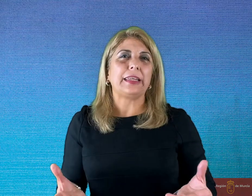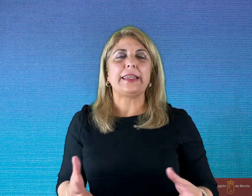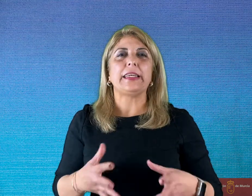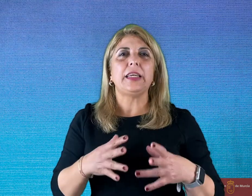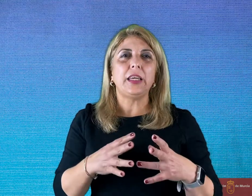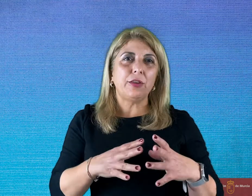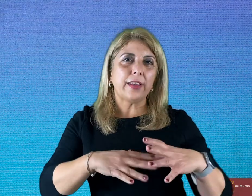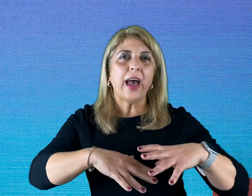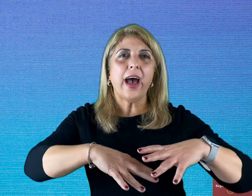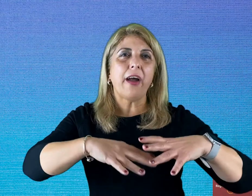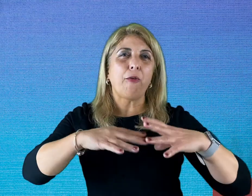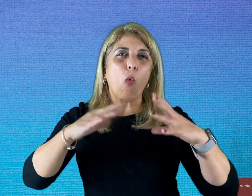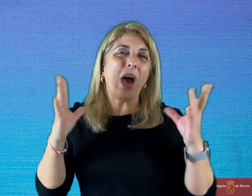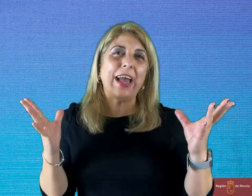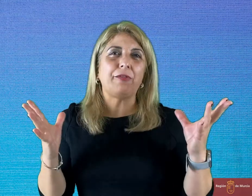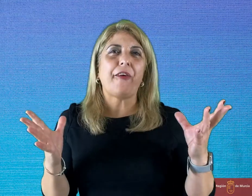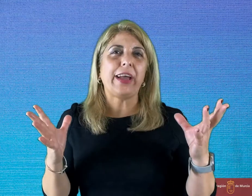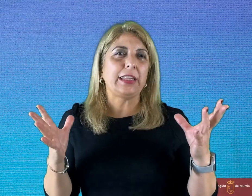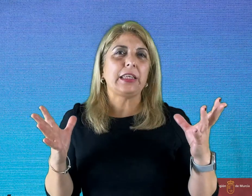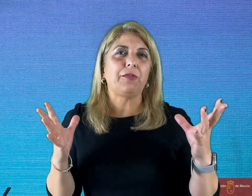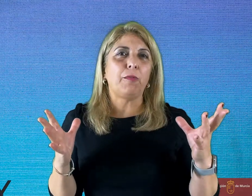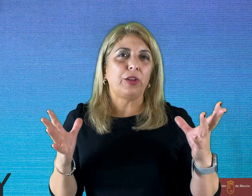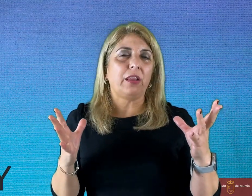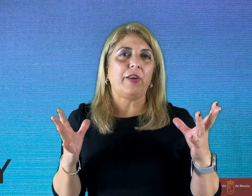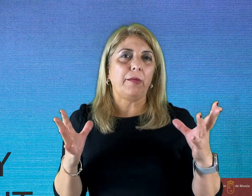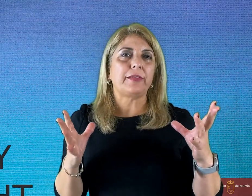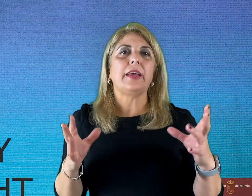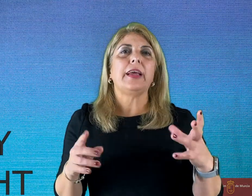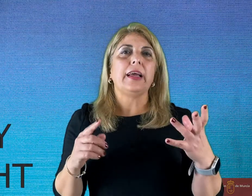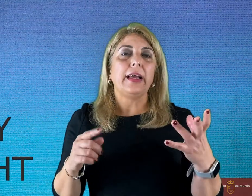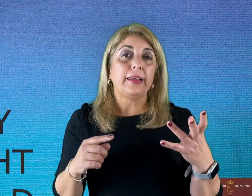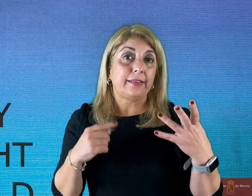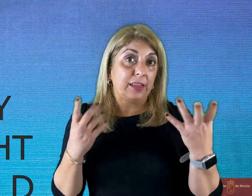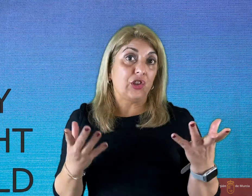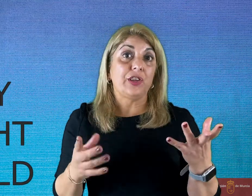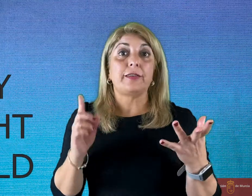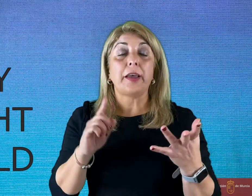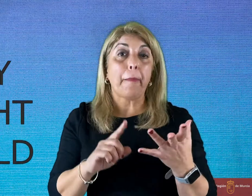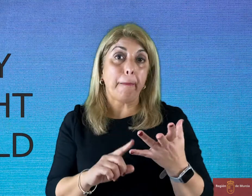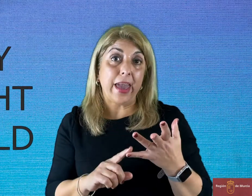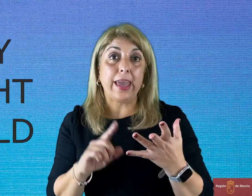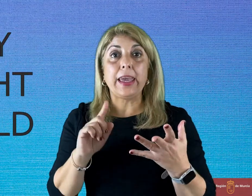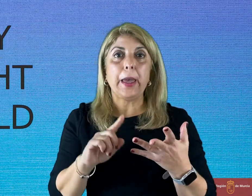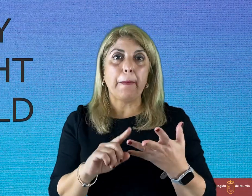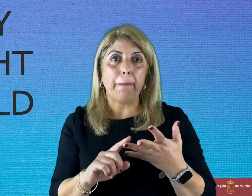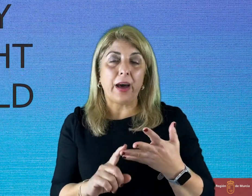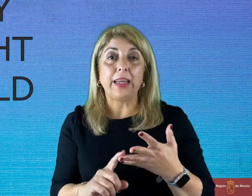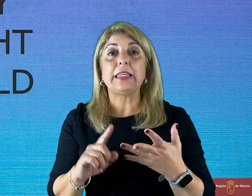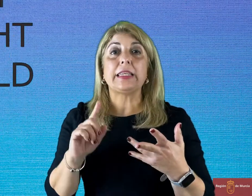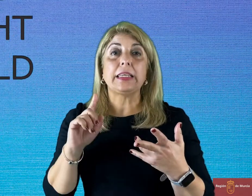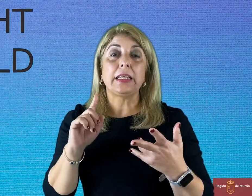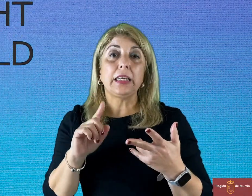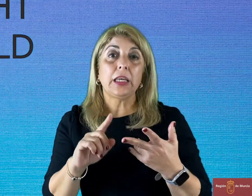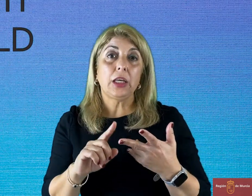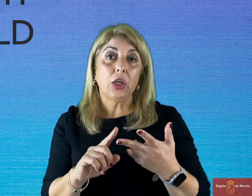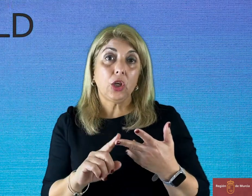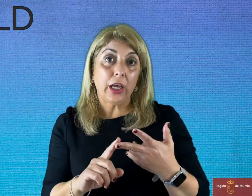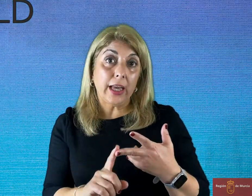use a wide variety of modal verbs such as may, might and